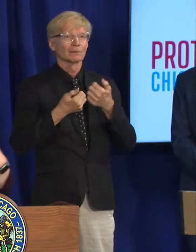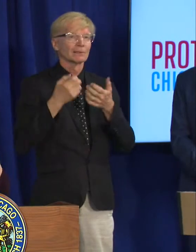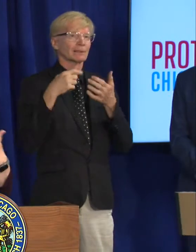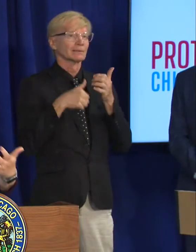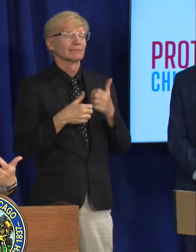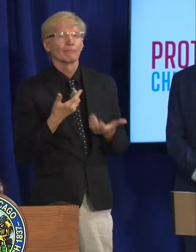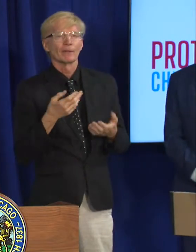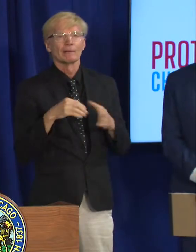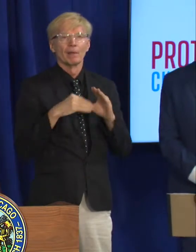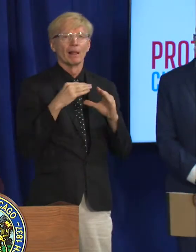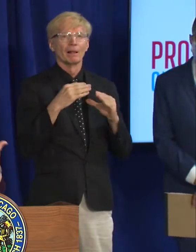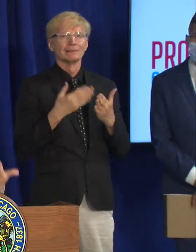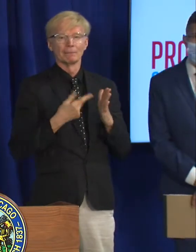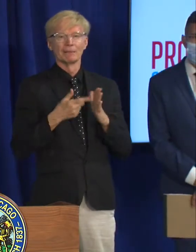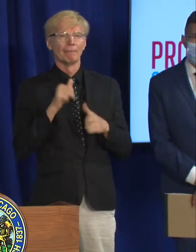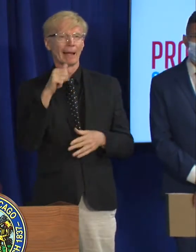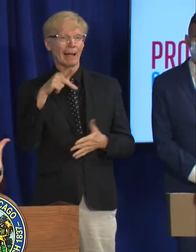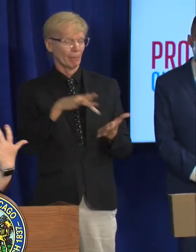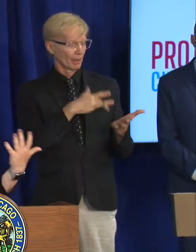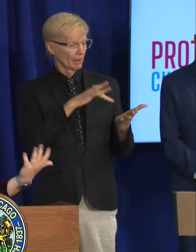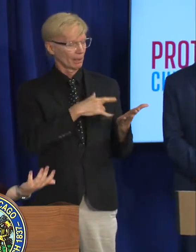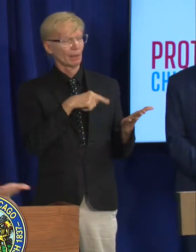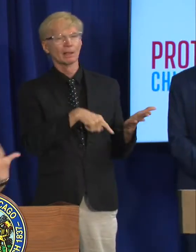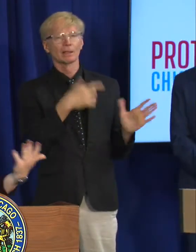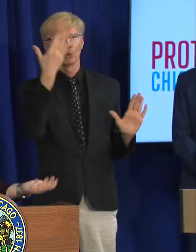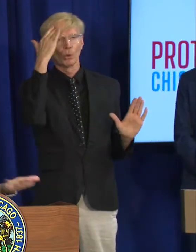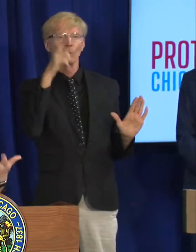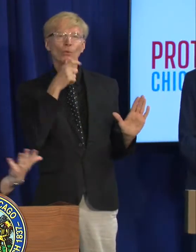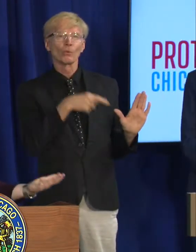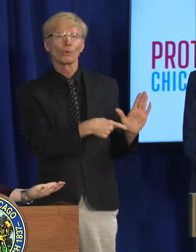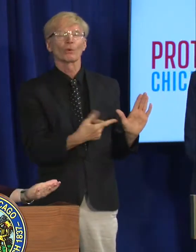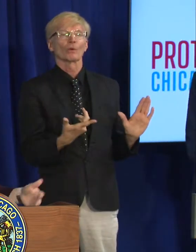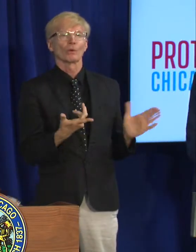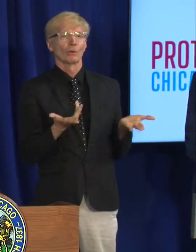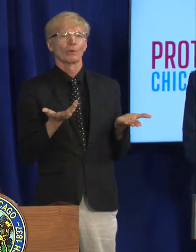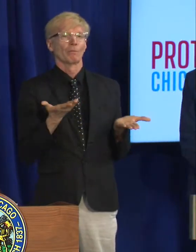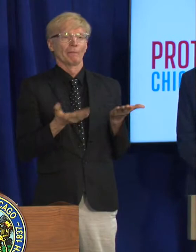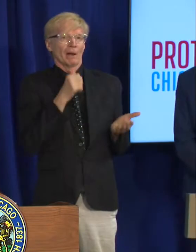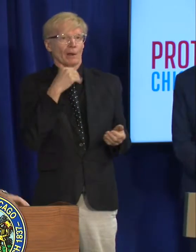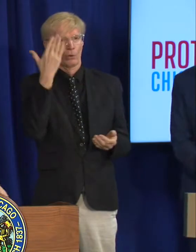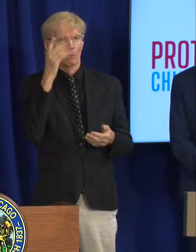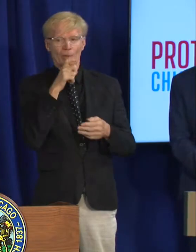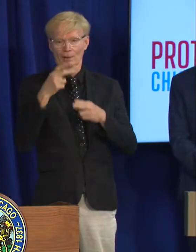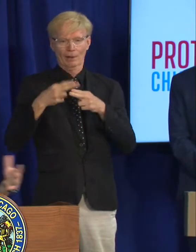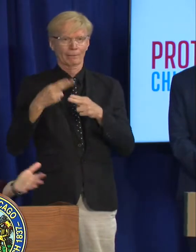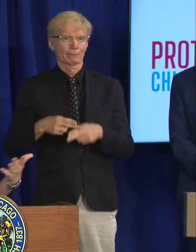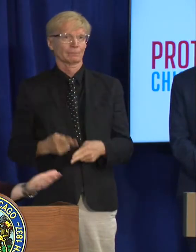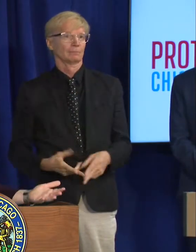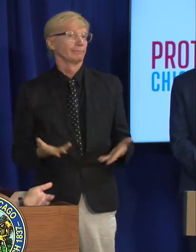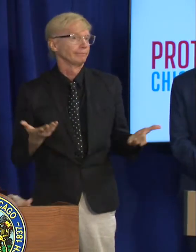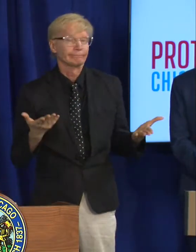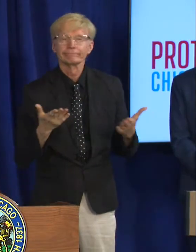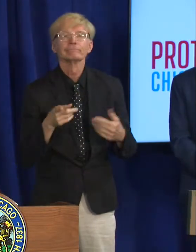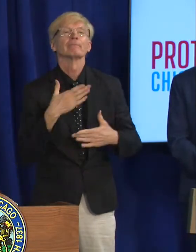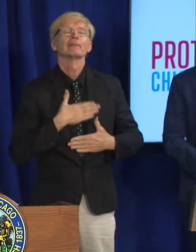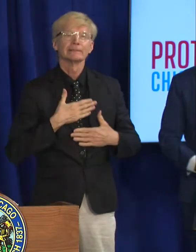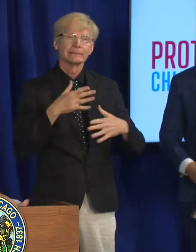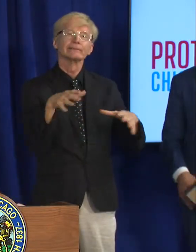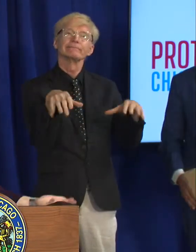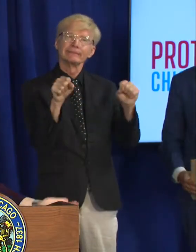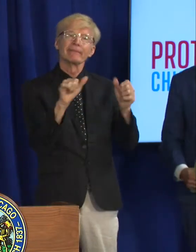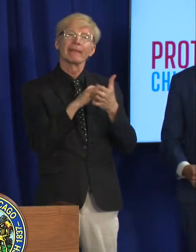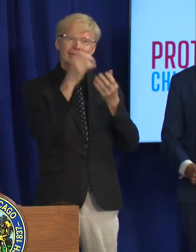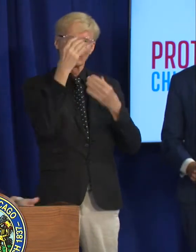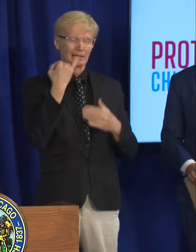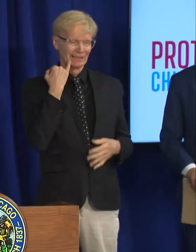connect with each other on apps etc or you're meeting someone you may not have their information make sure you have information because